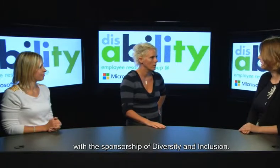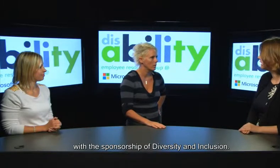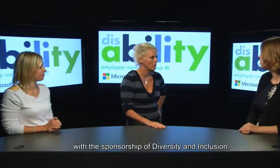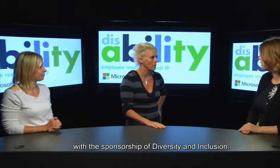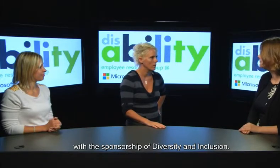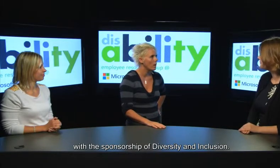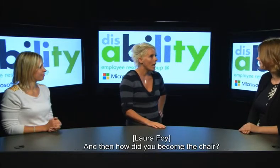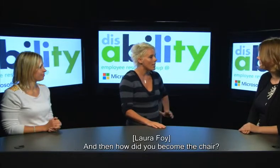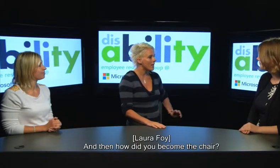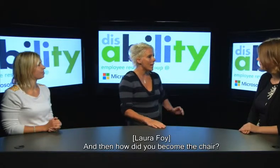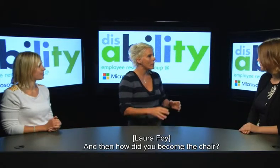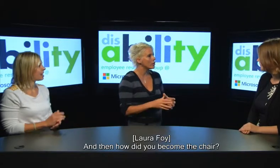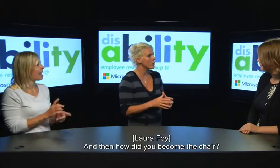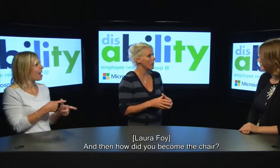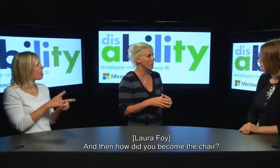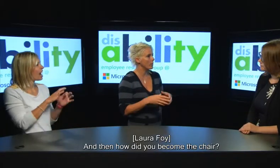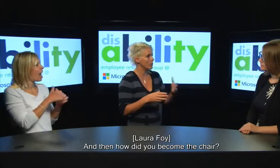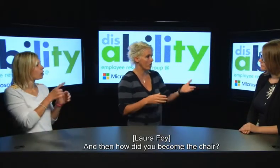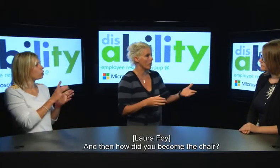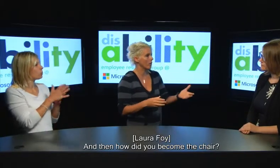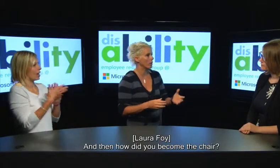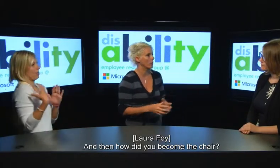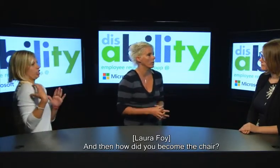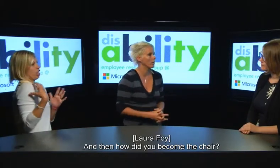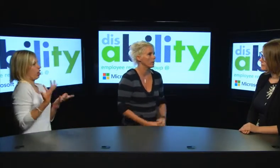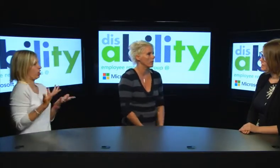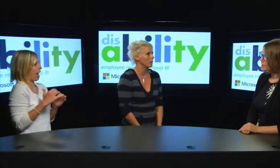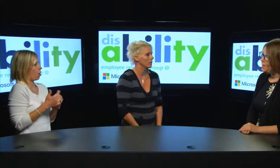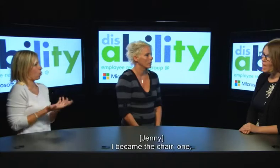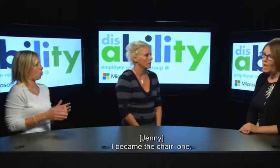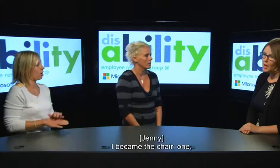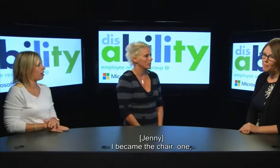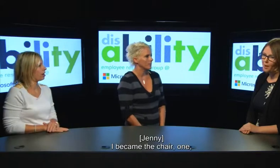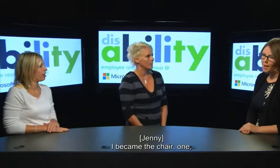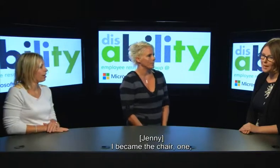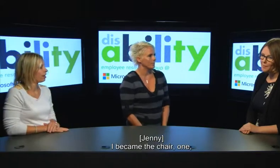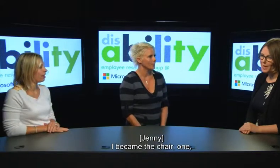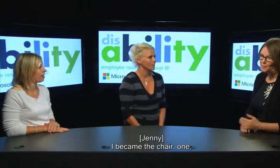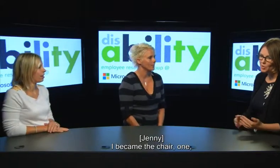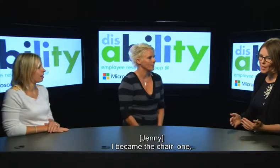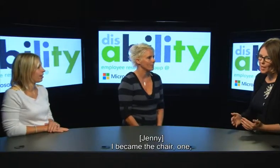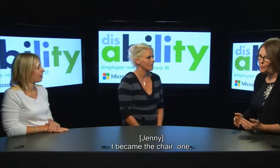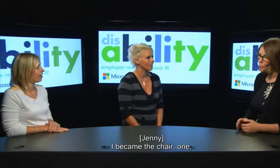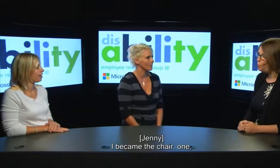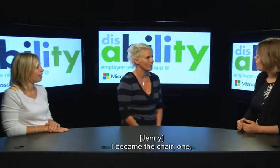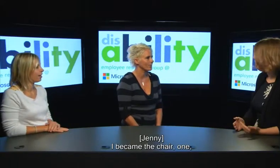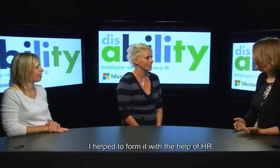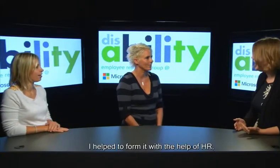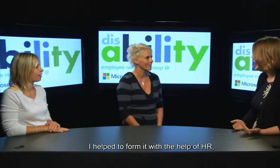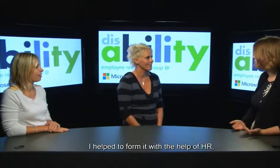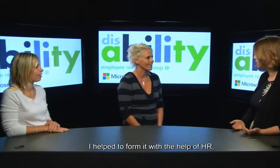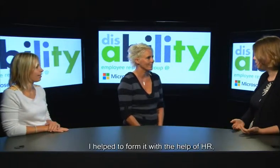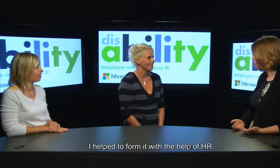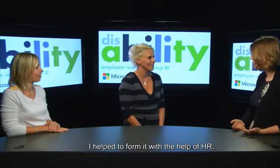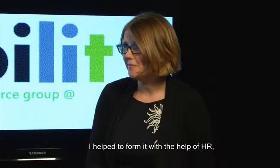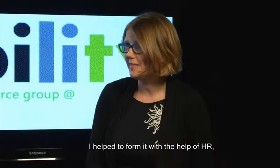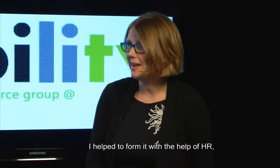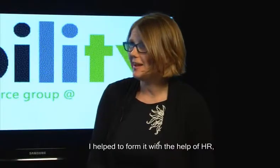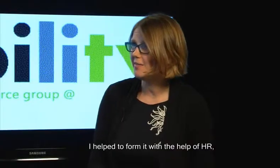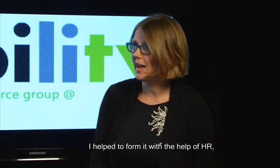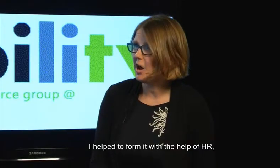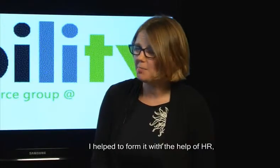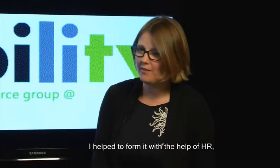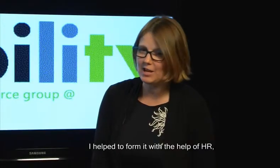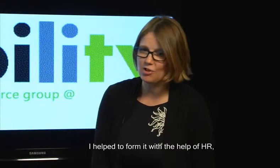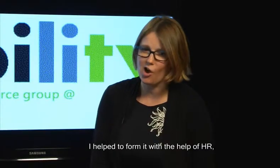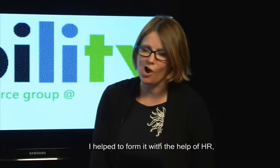diversity and inclusion and then how did you become the chair I became a chair one I helped to form it with